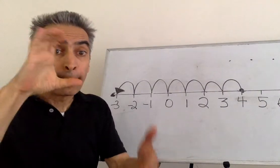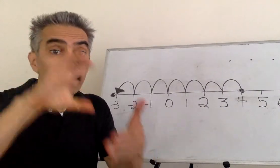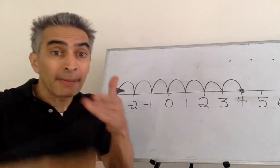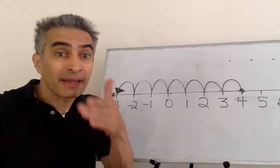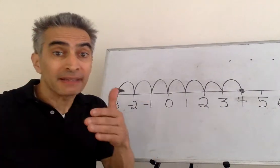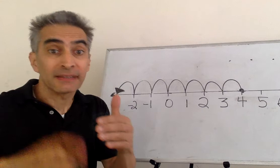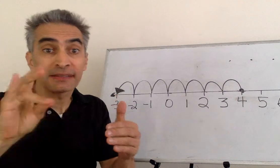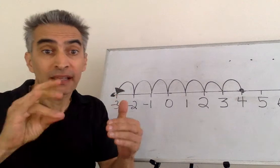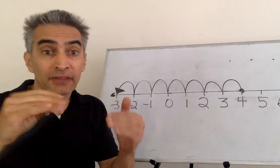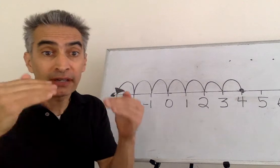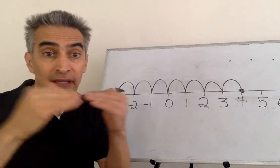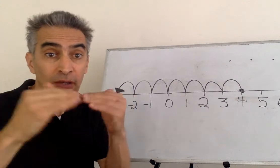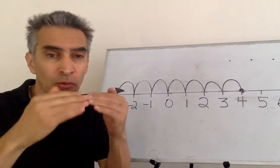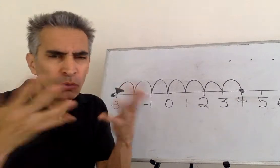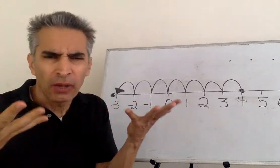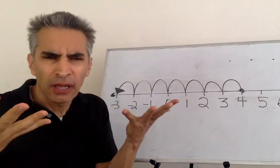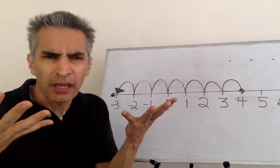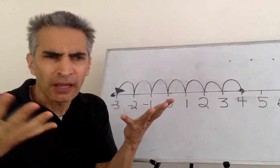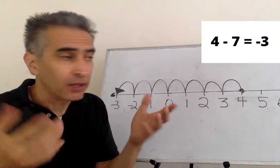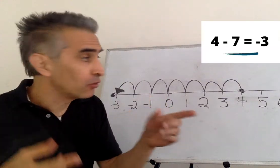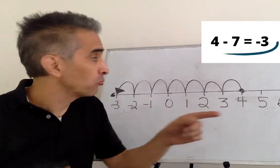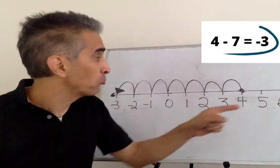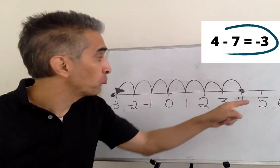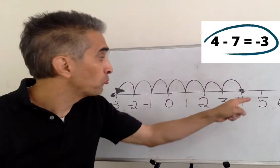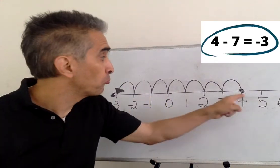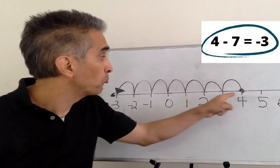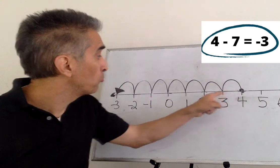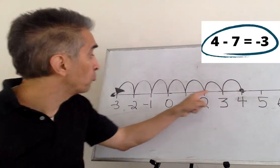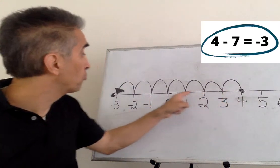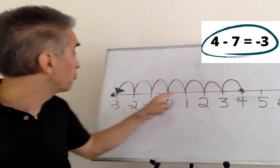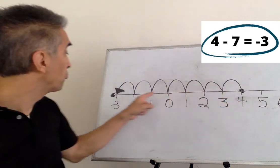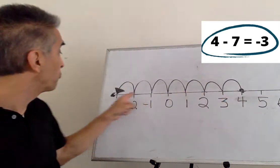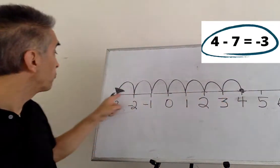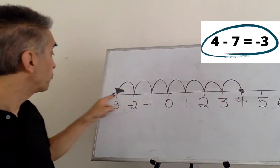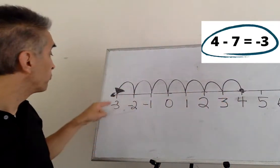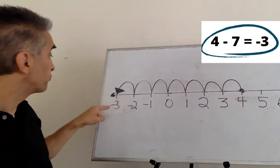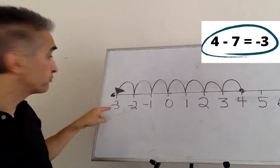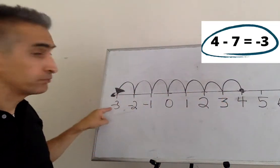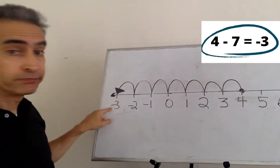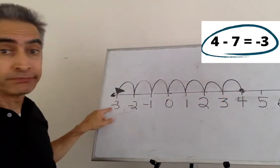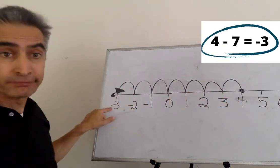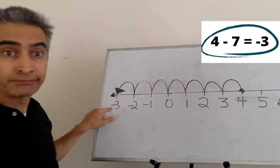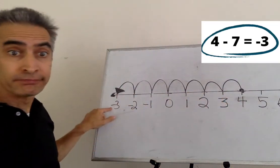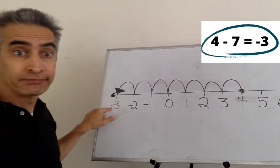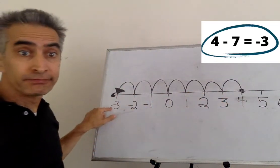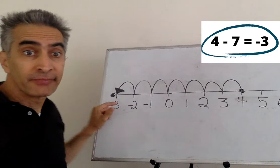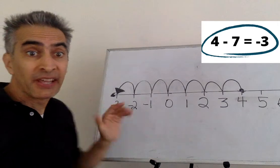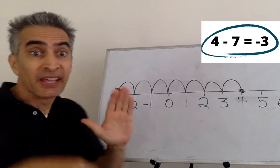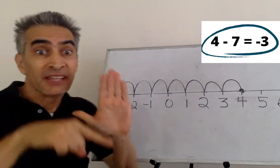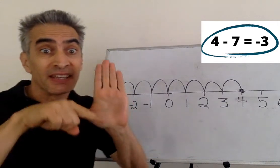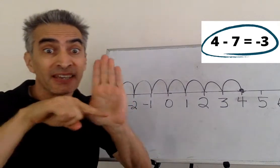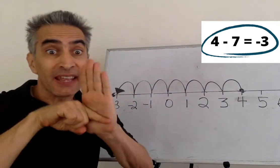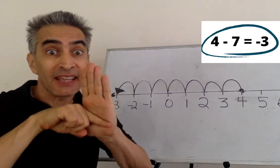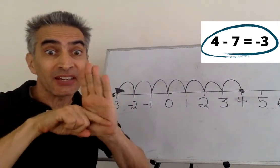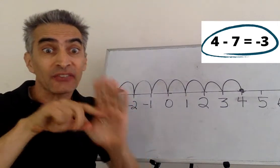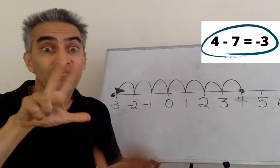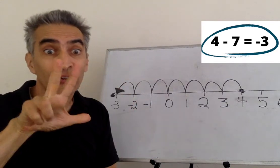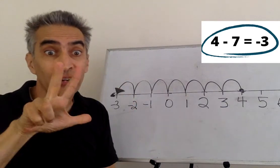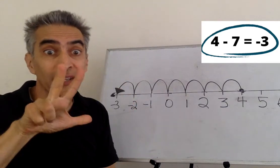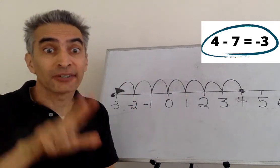minus 7 equals negative 3.